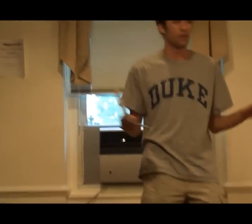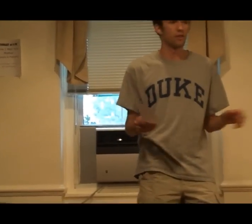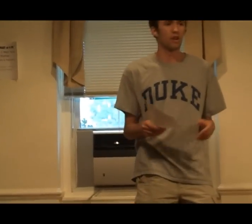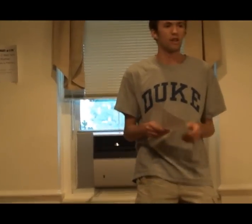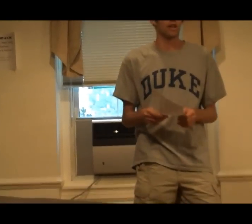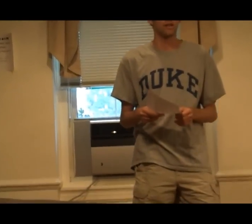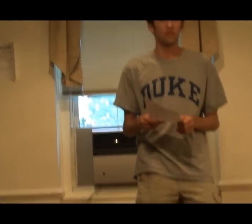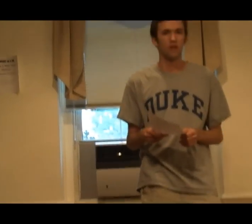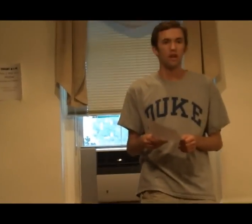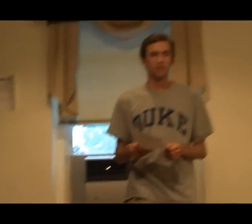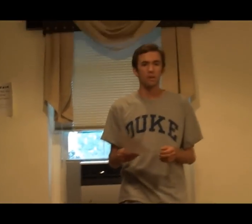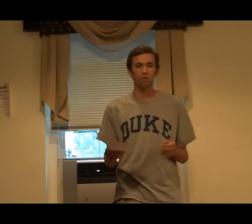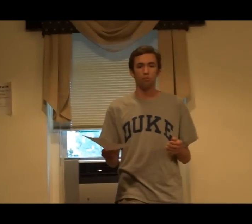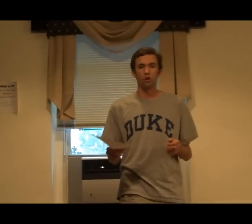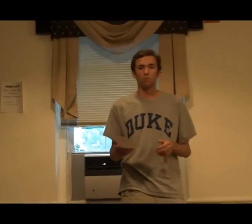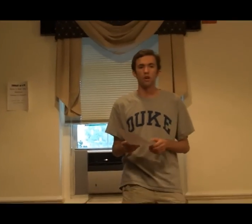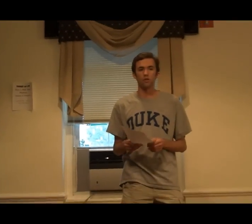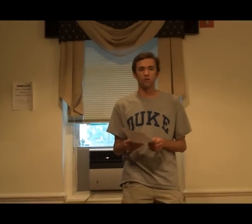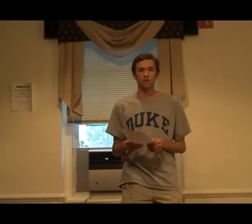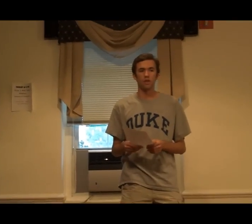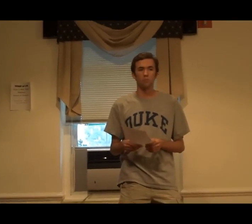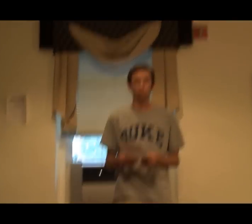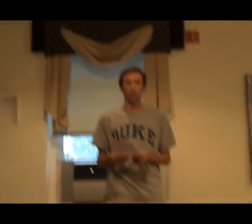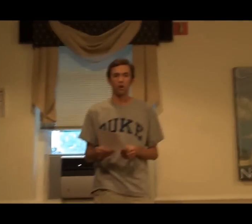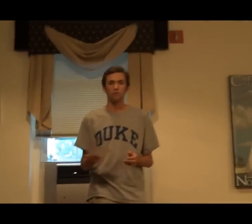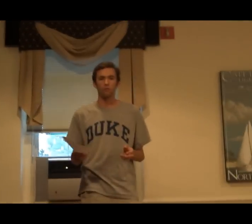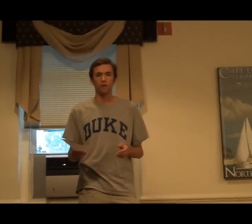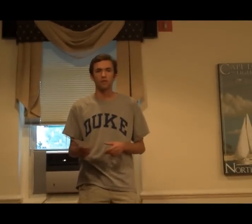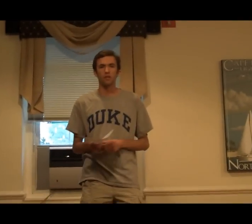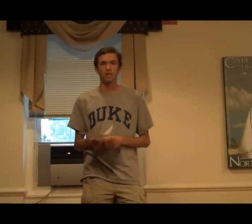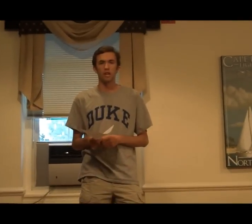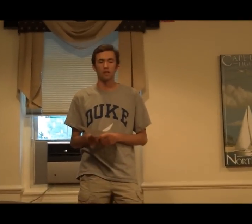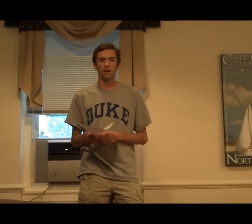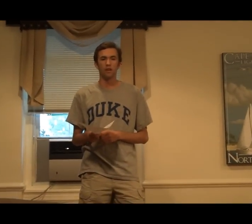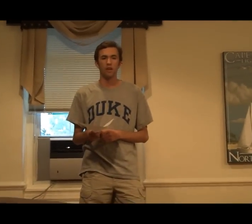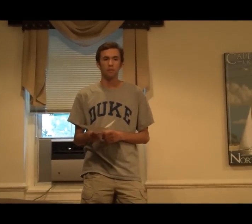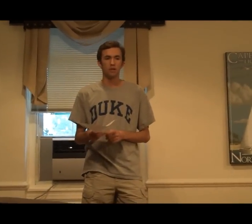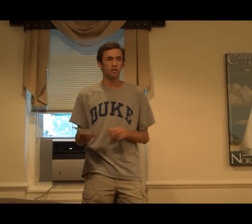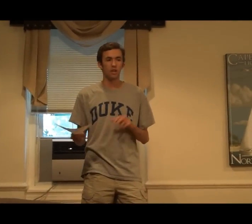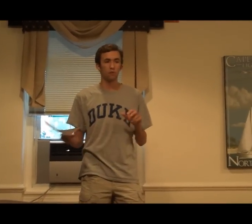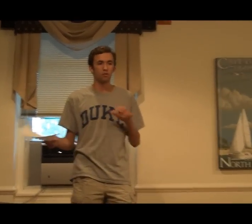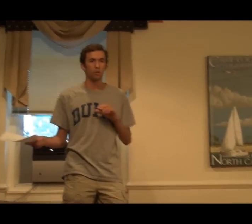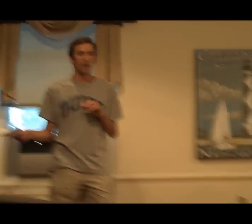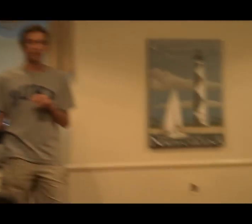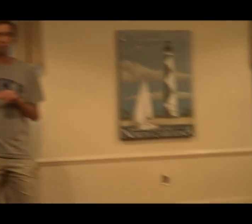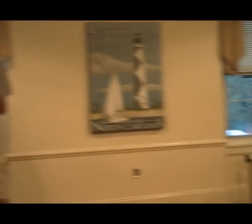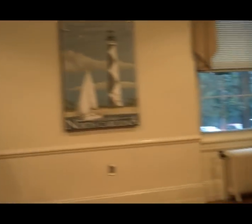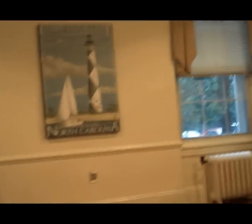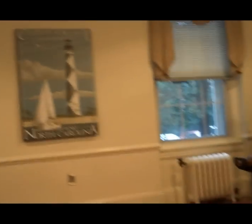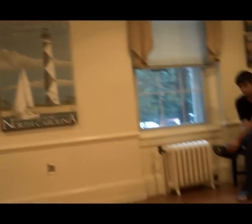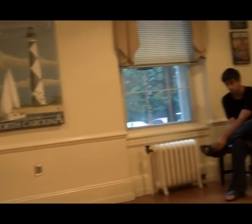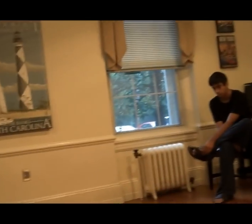different contexts. The same with more. Washout learned the sign more with reference to tickling, but she's able to apply it to more of other things.